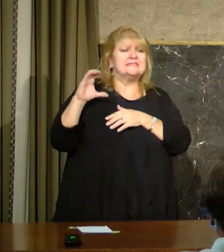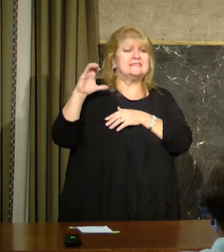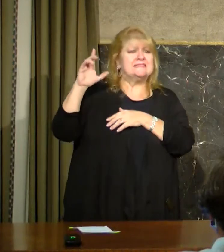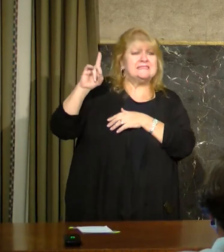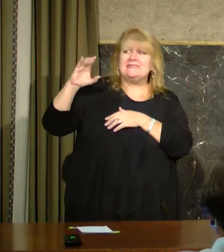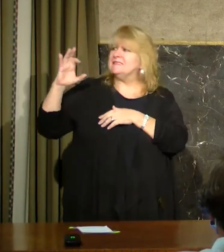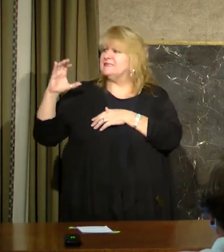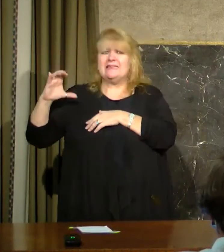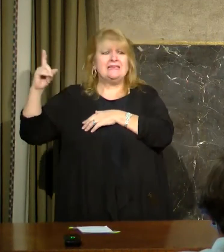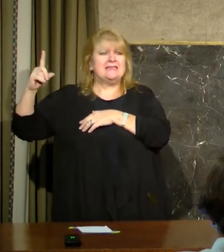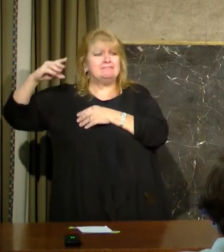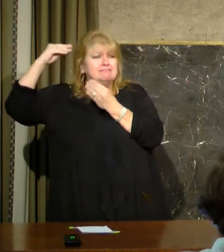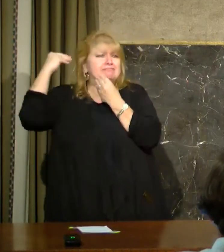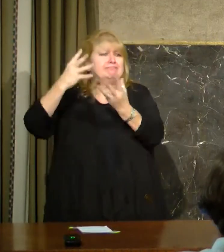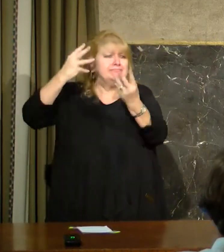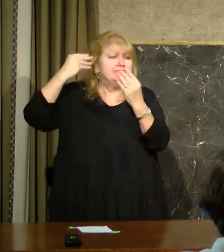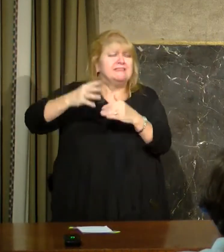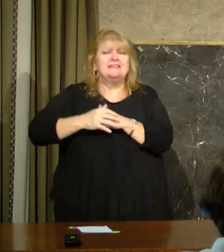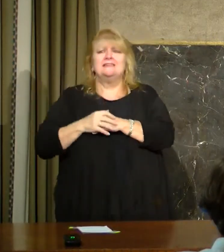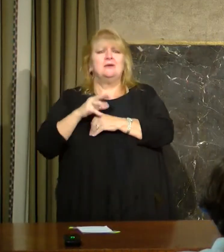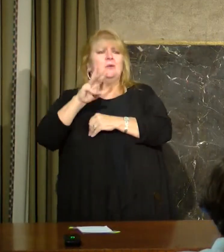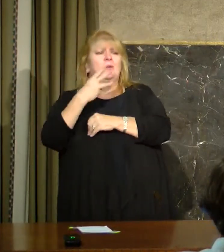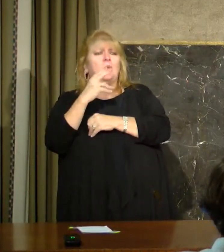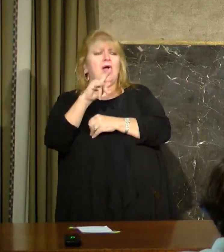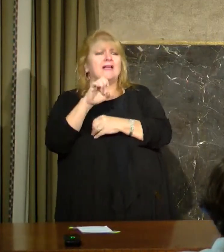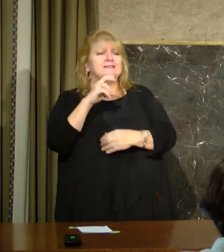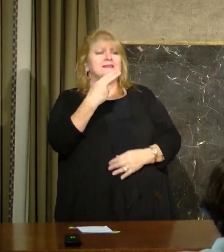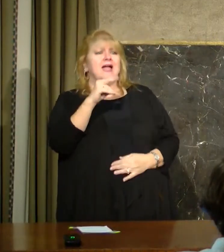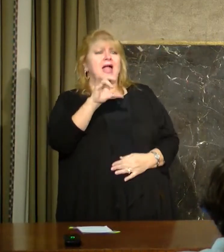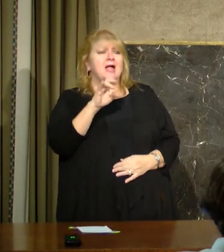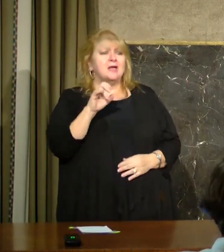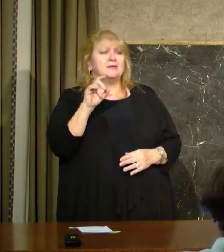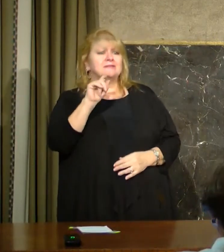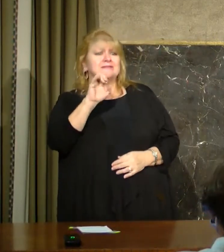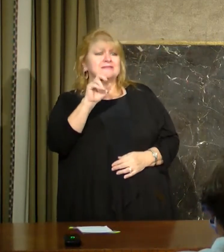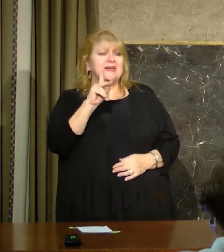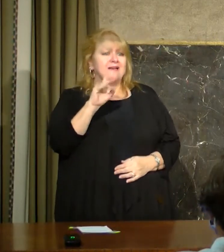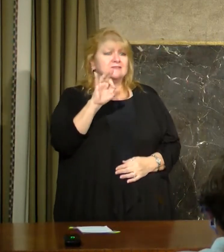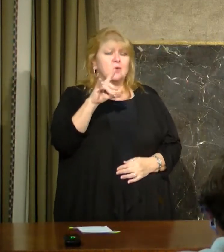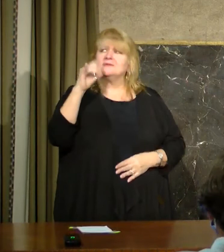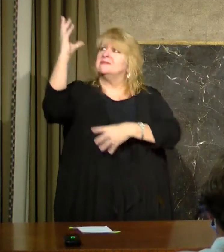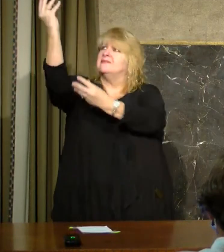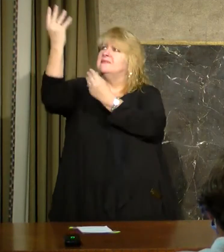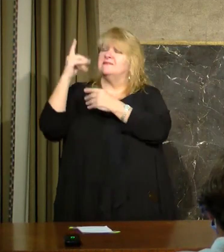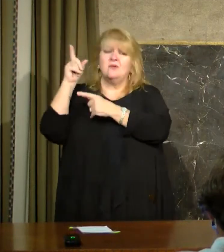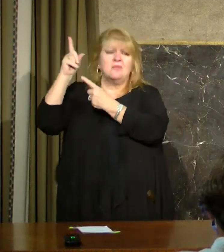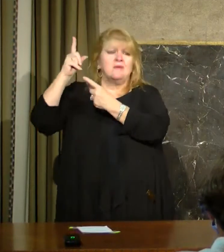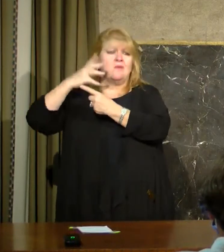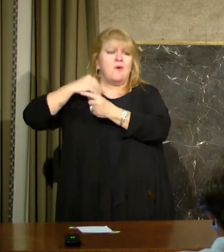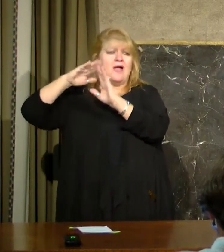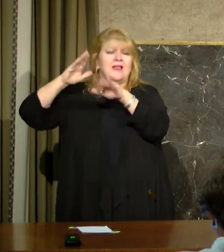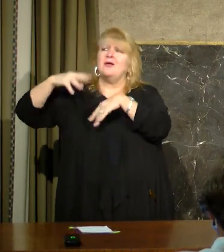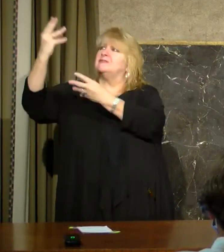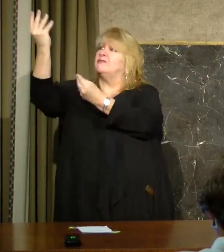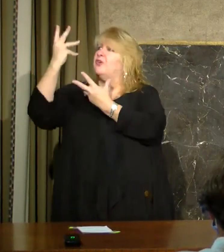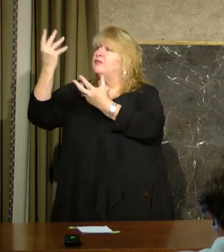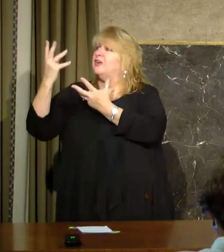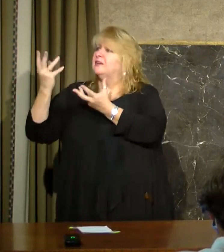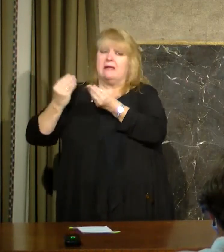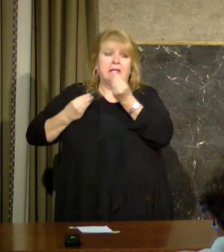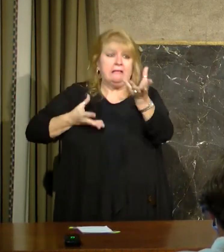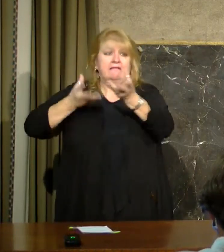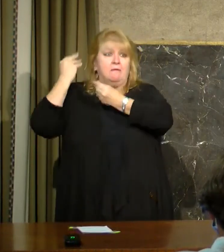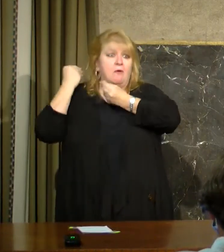House Coronavirus Task Force, what the folks at the Office of Public Health are saying about all this. But at the end of the day, it is up to